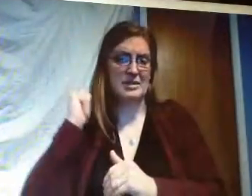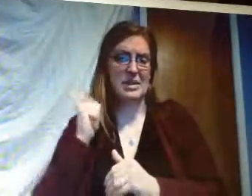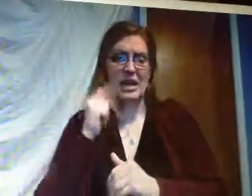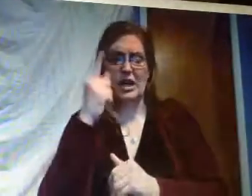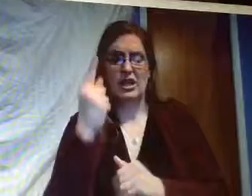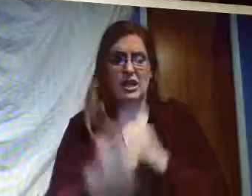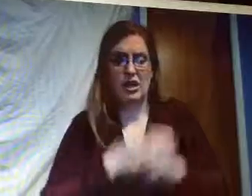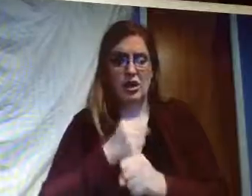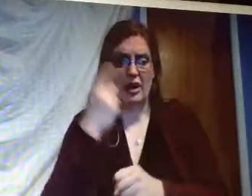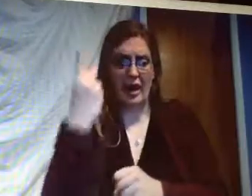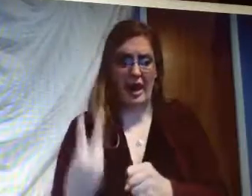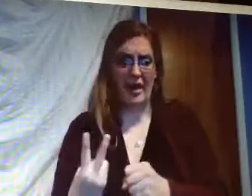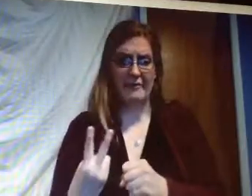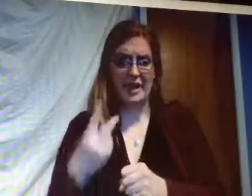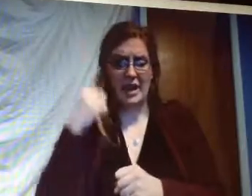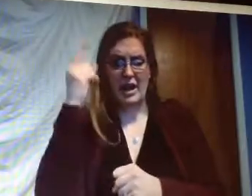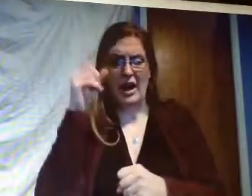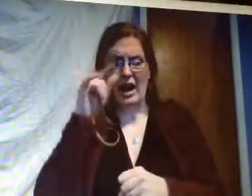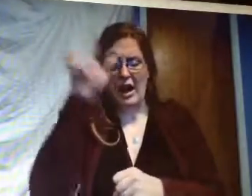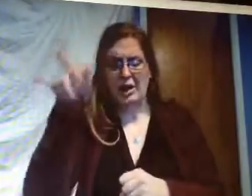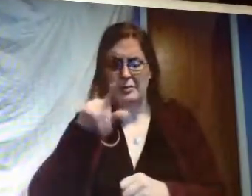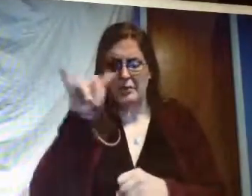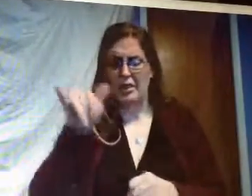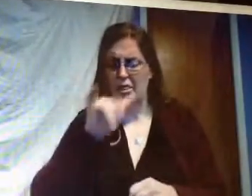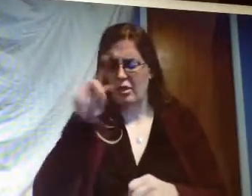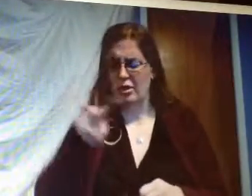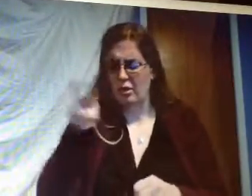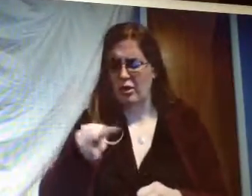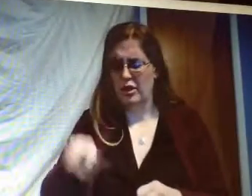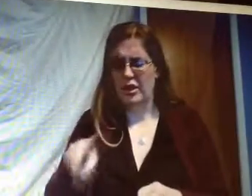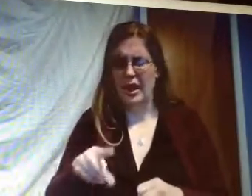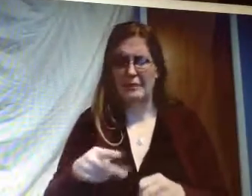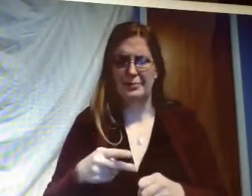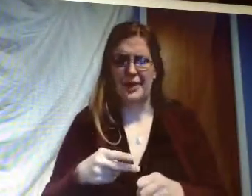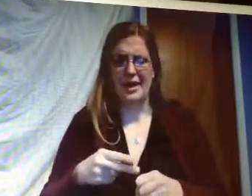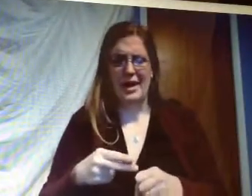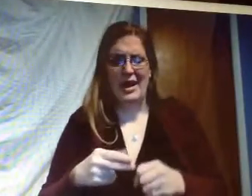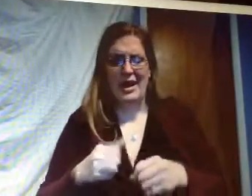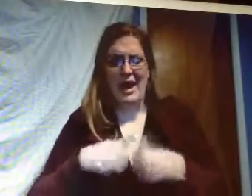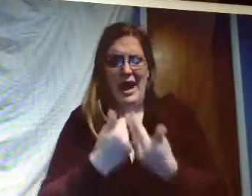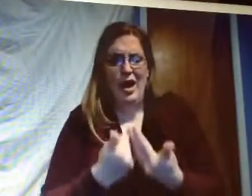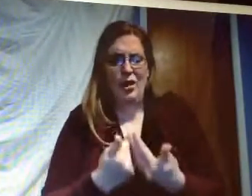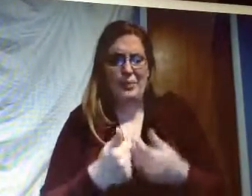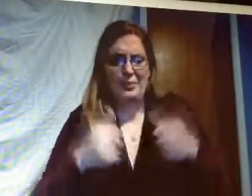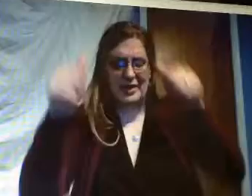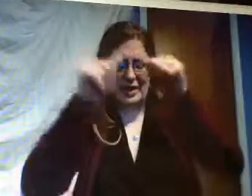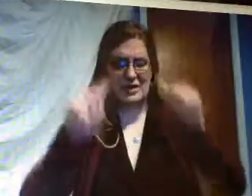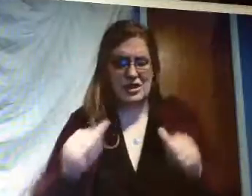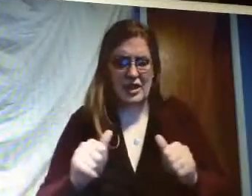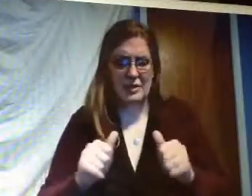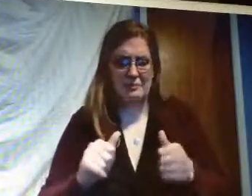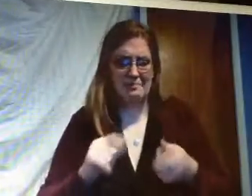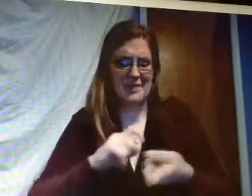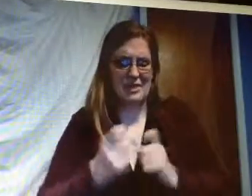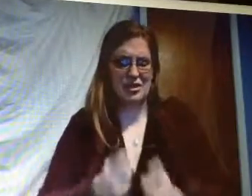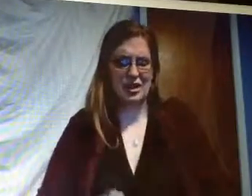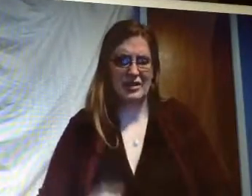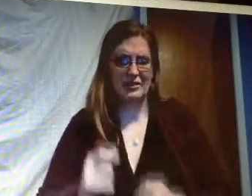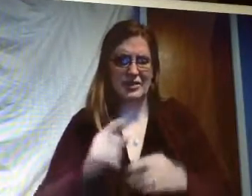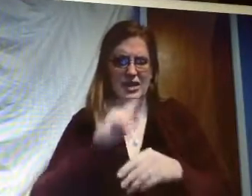past year and a half I've been looking at how things shape